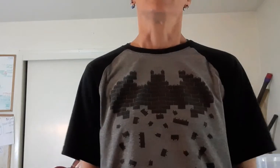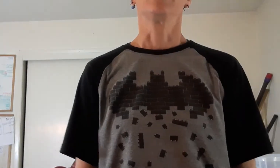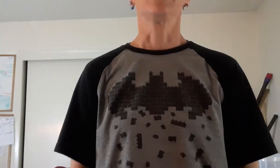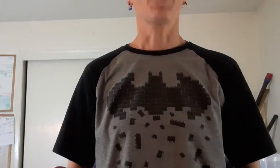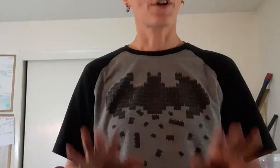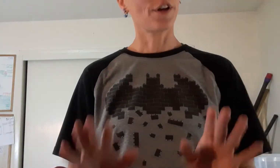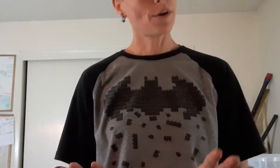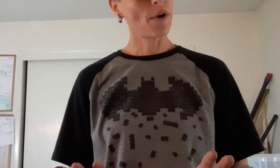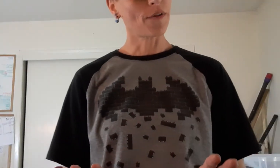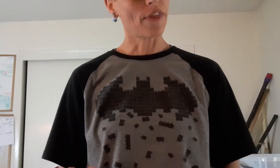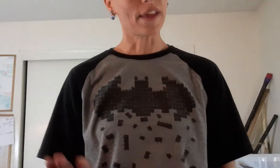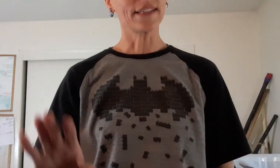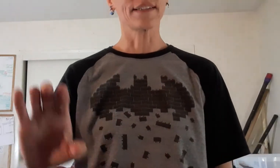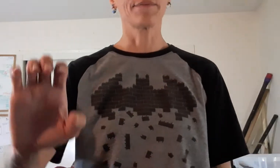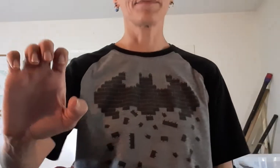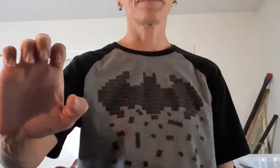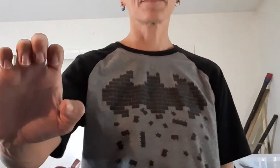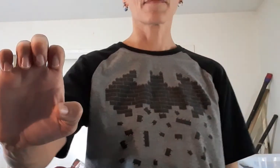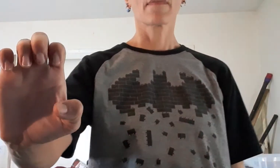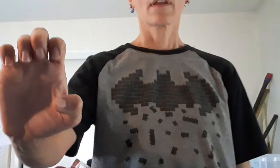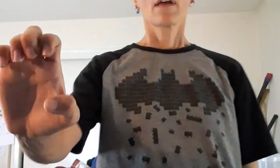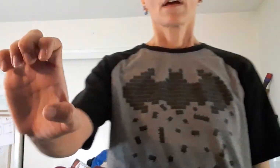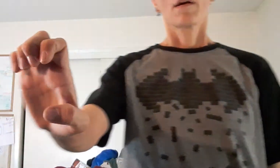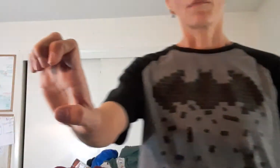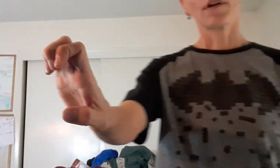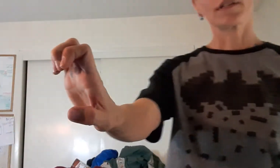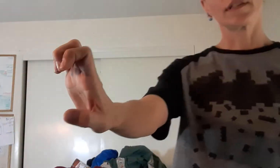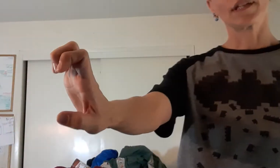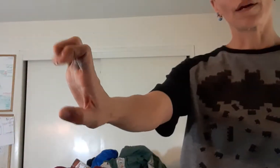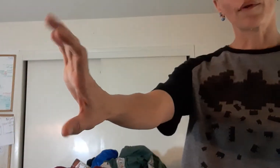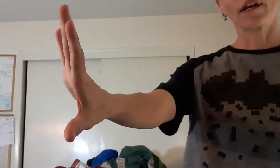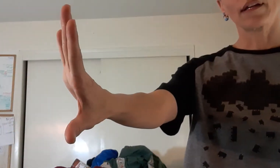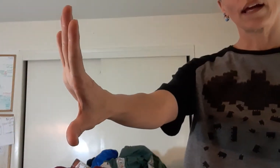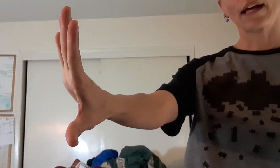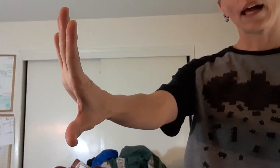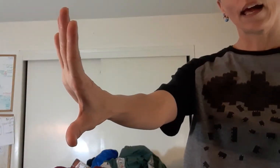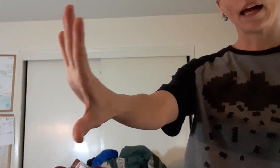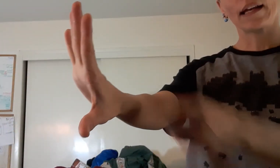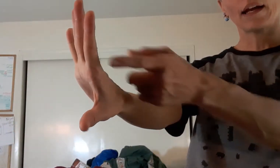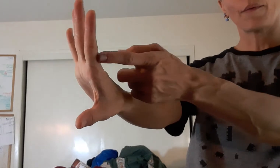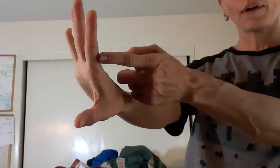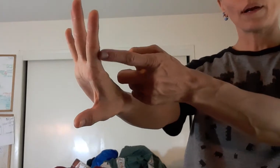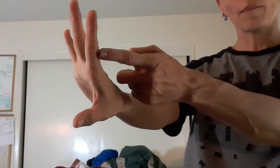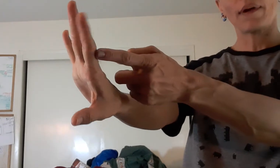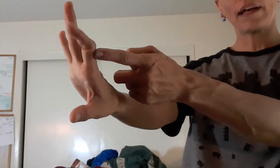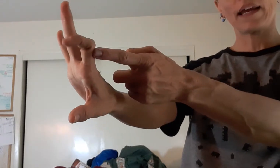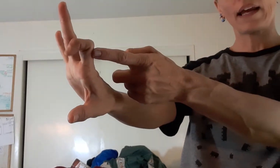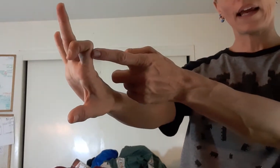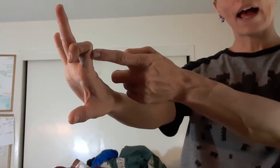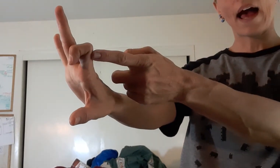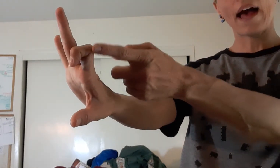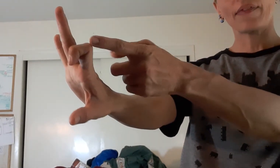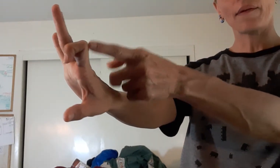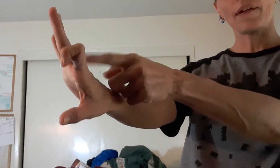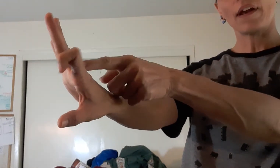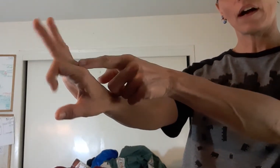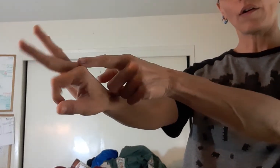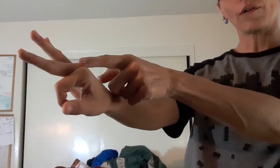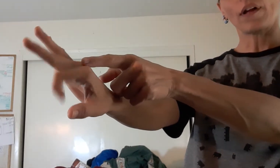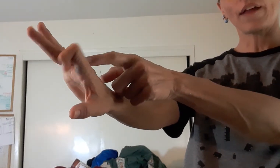So we're going to do both of these. Emergency. We're going to take a hand and we're going to bend it at the knuckle. Not